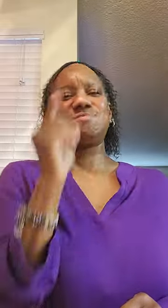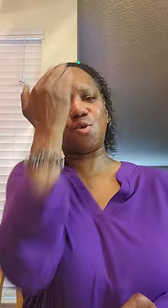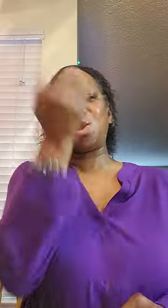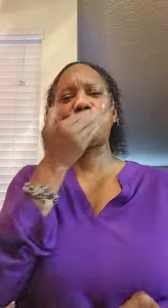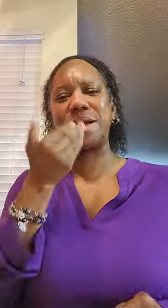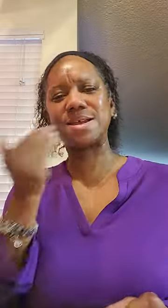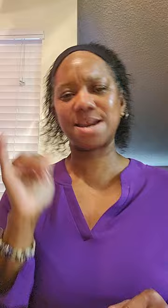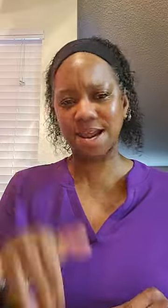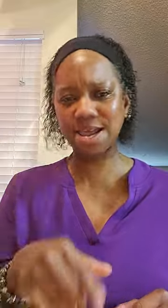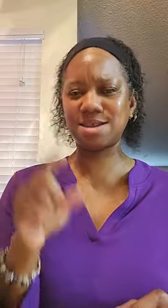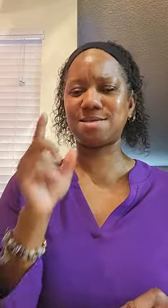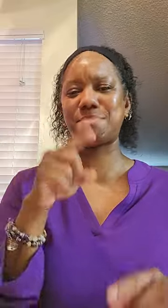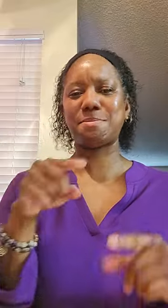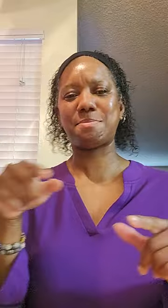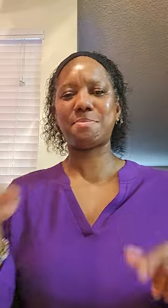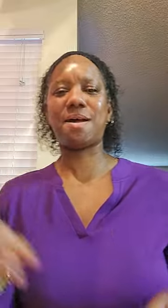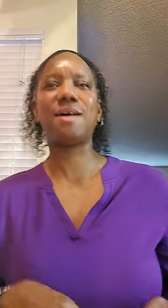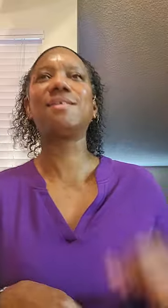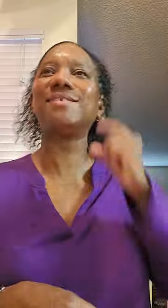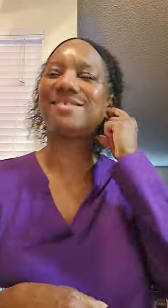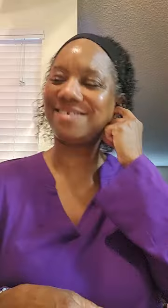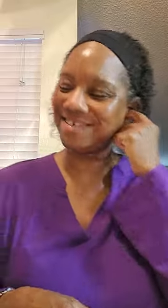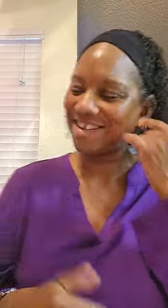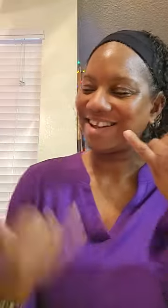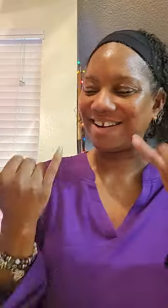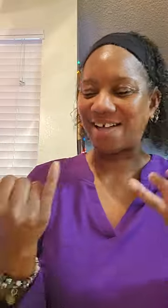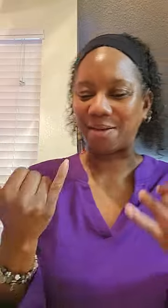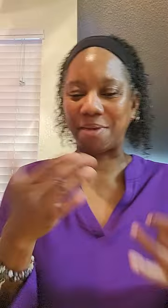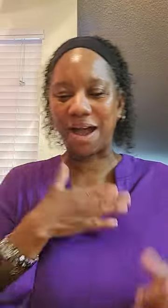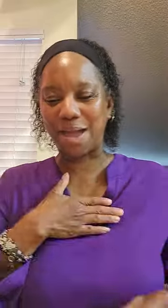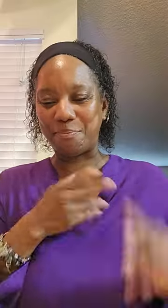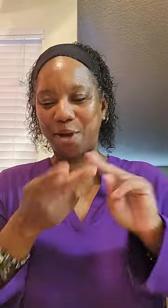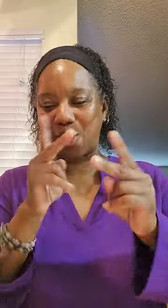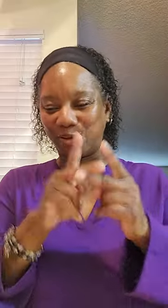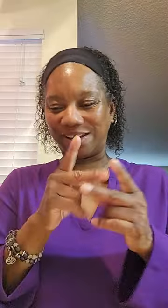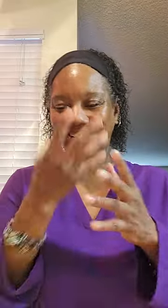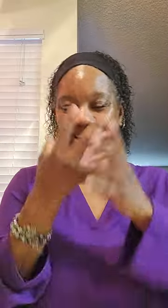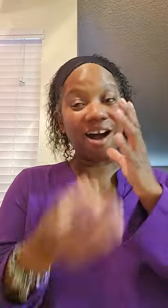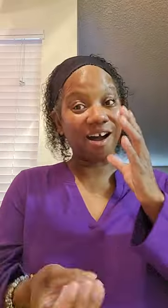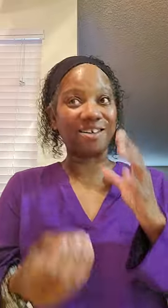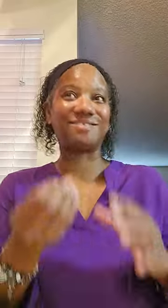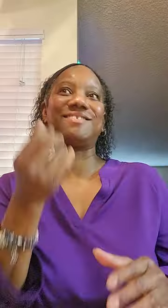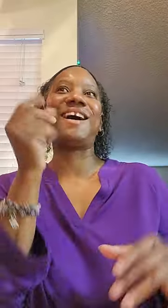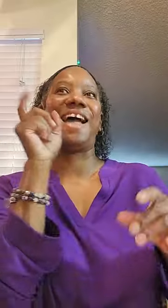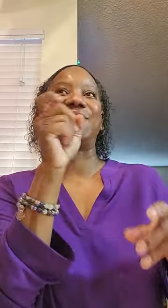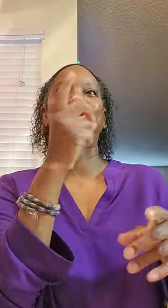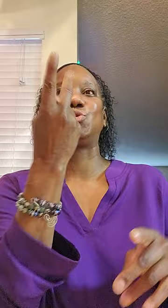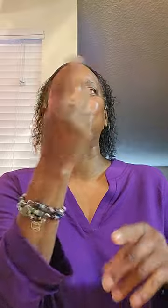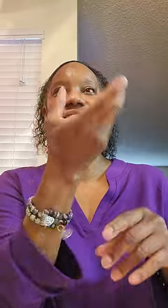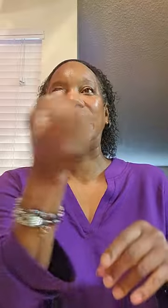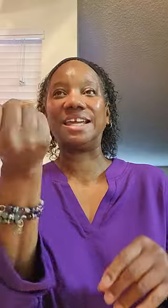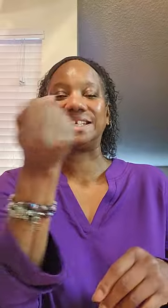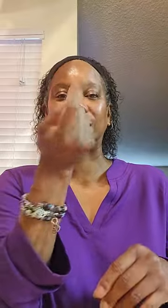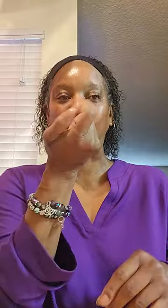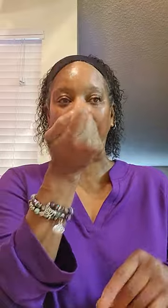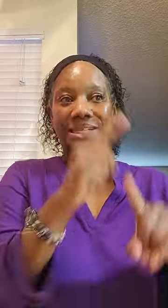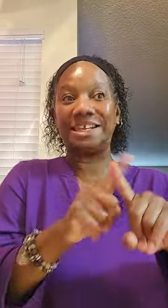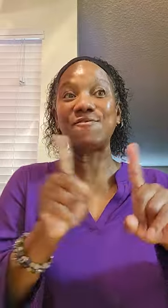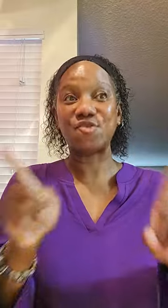you're not going to do better than this and blah, blah, blah, blah. Now that my partner is gone, I have to do things a little bit different.